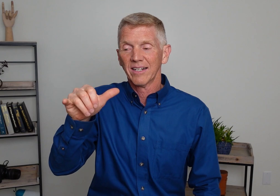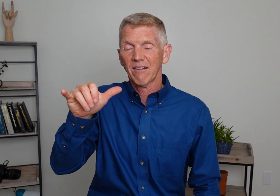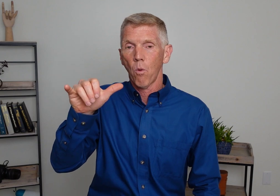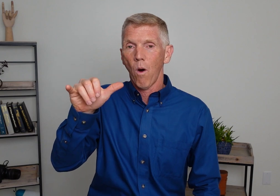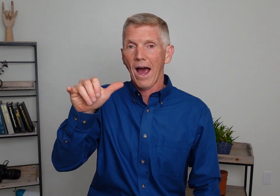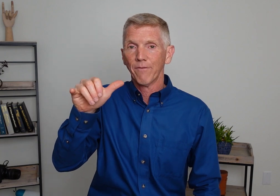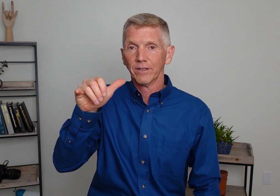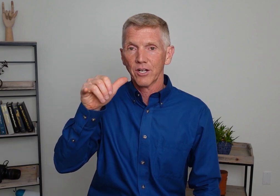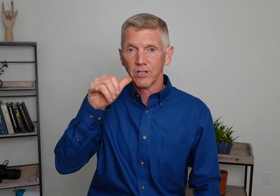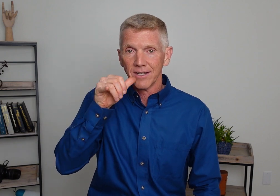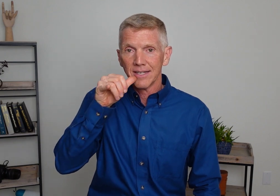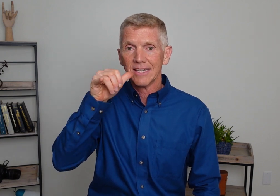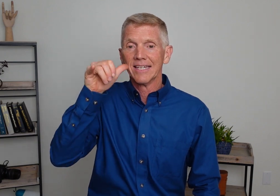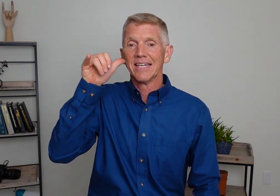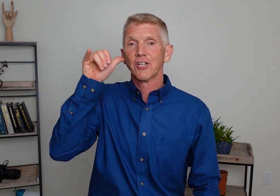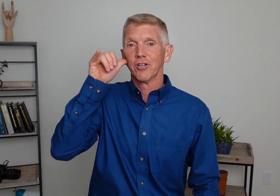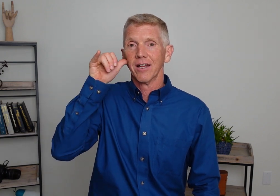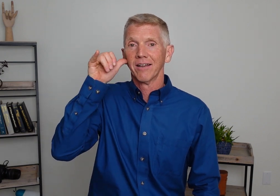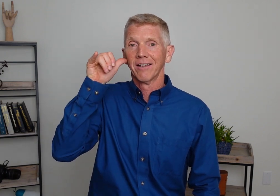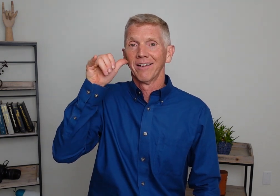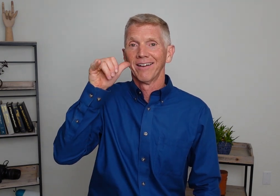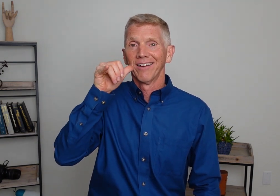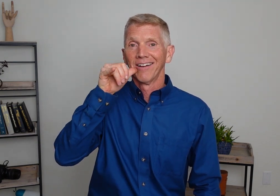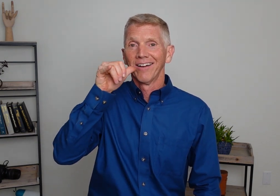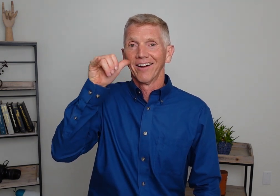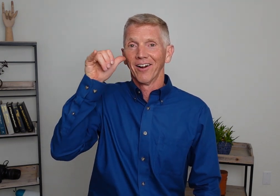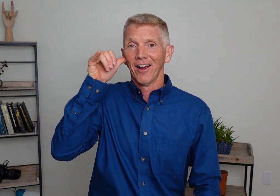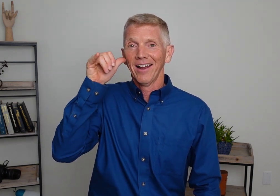And it's kind of a Y for yesterday. Yesterday. All right.